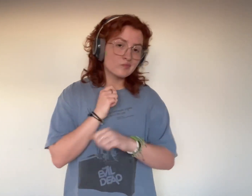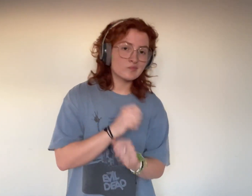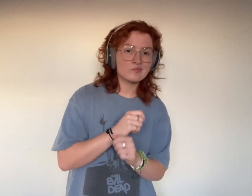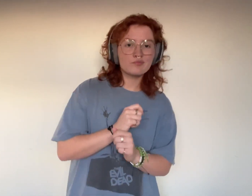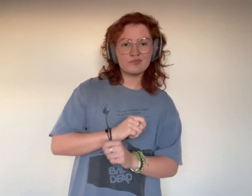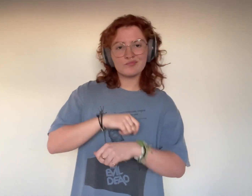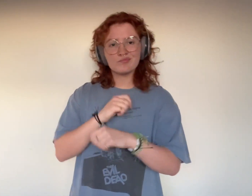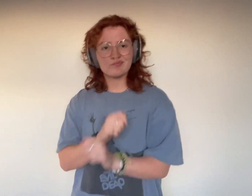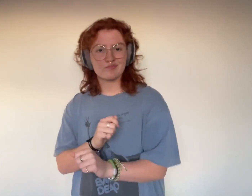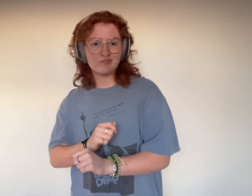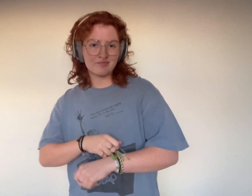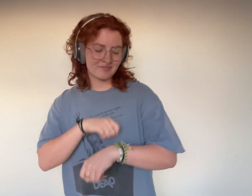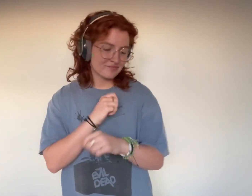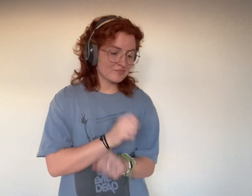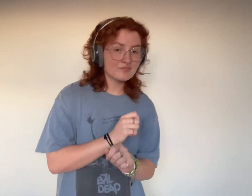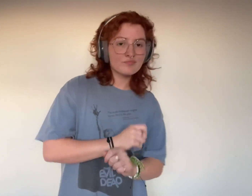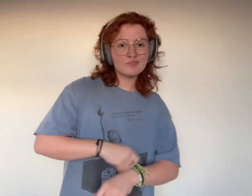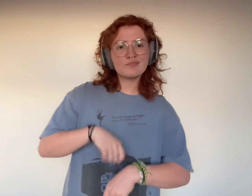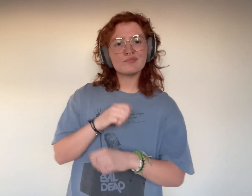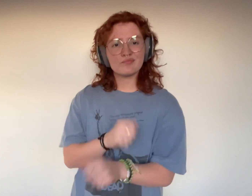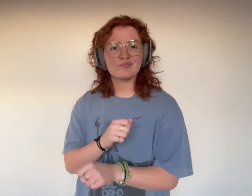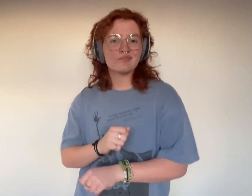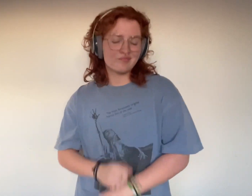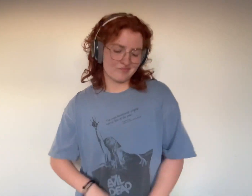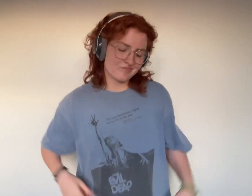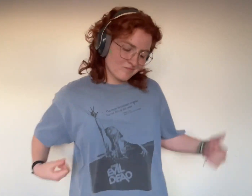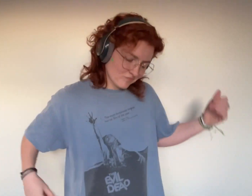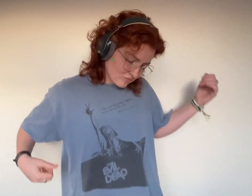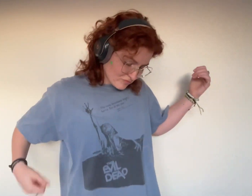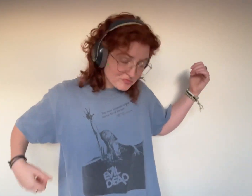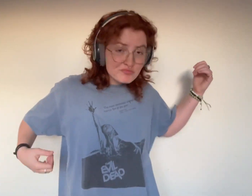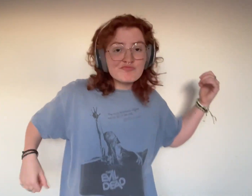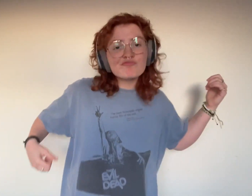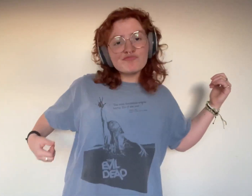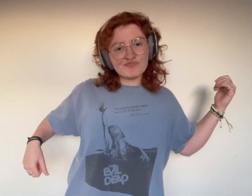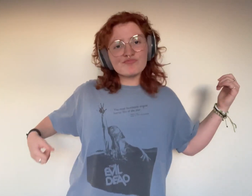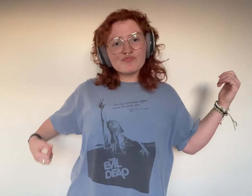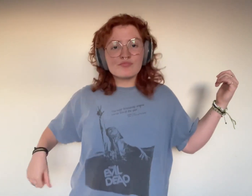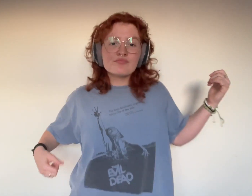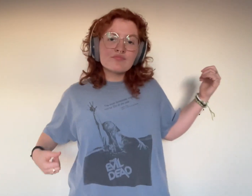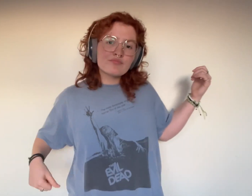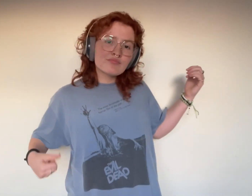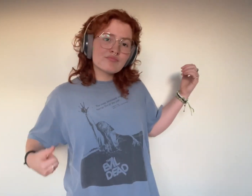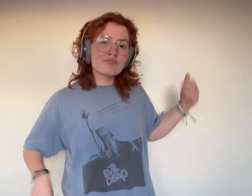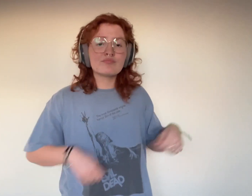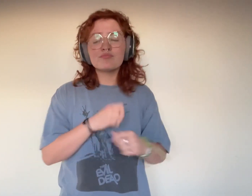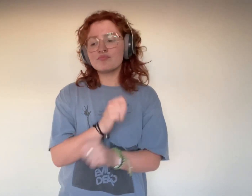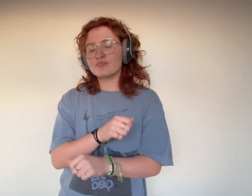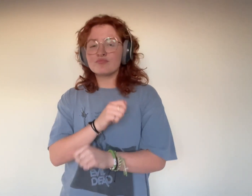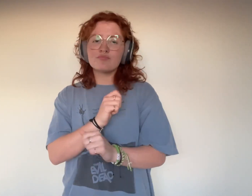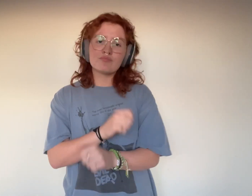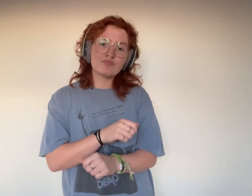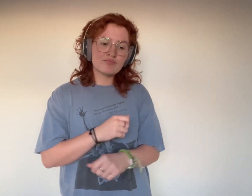me like used to, and I'll